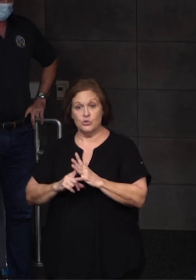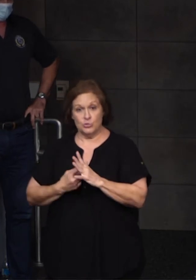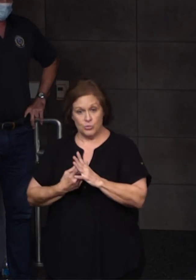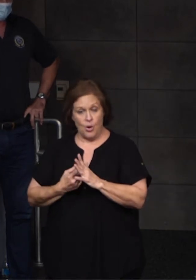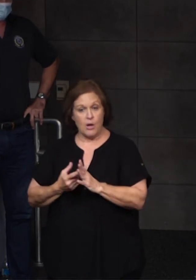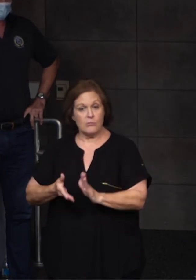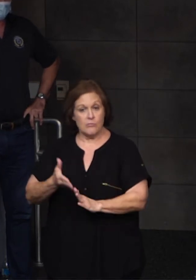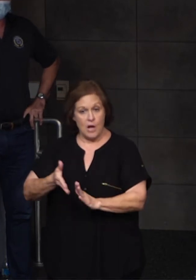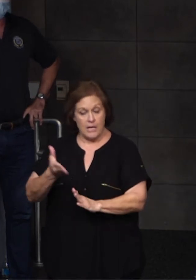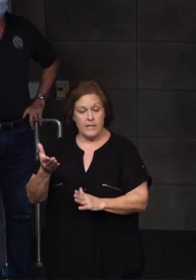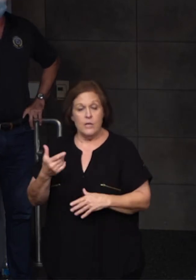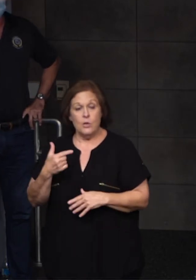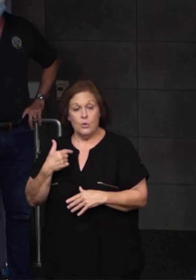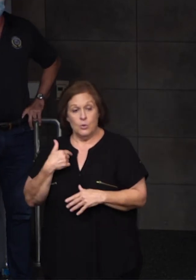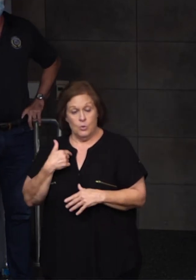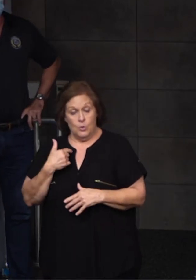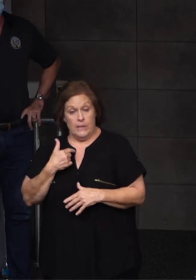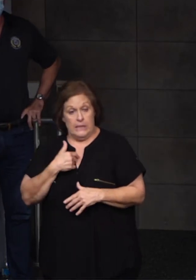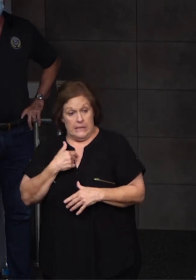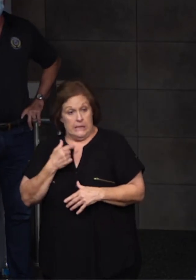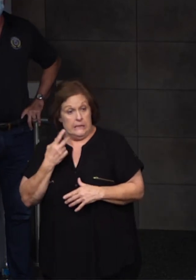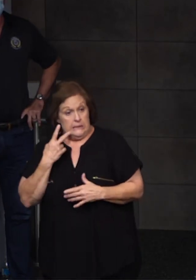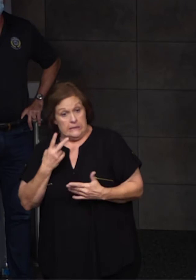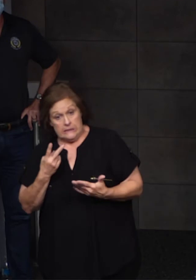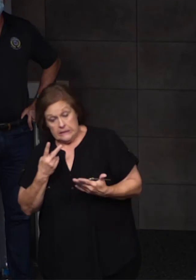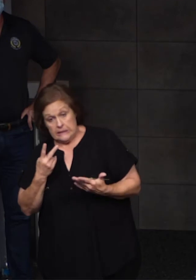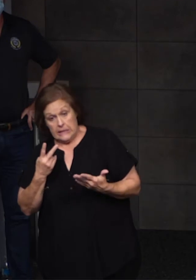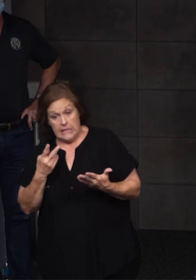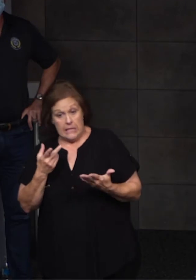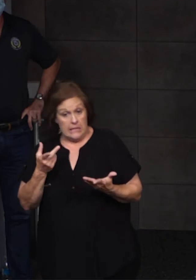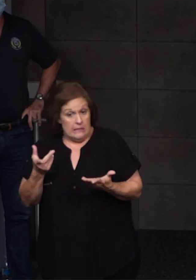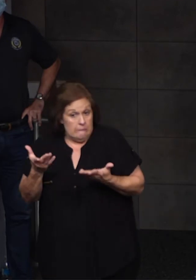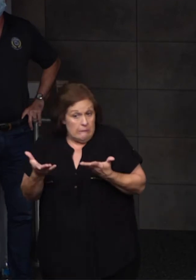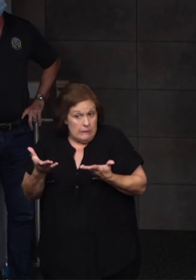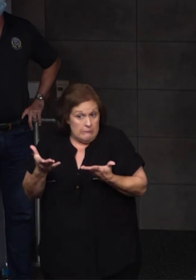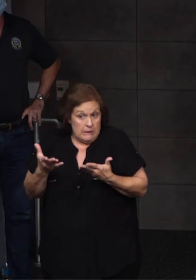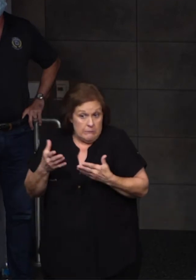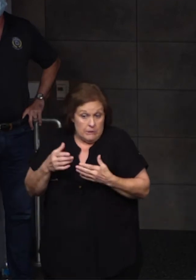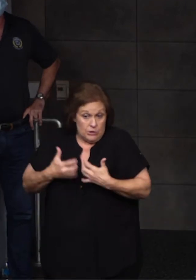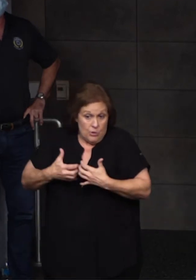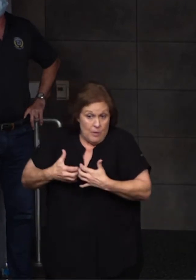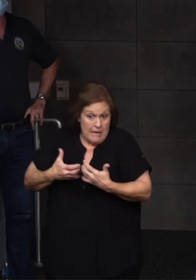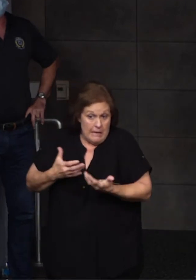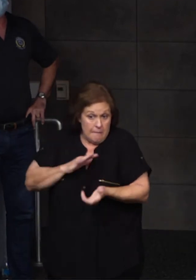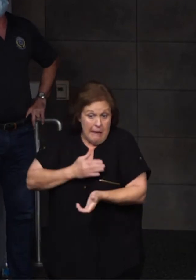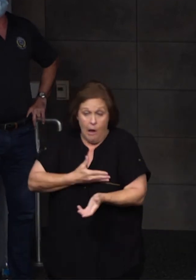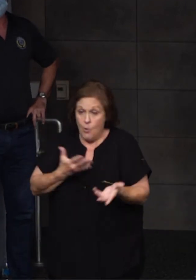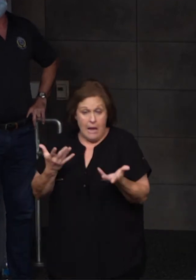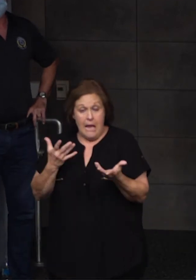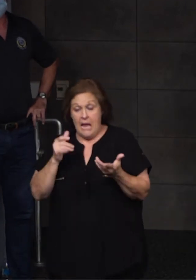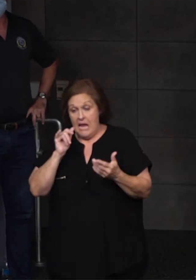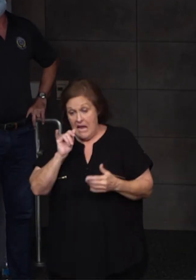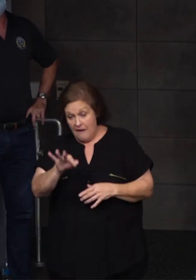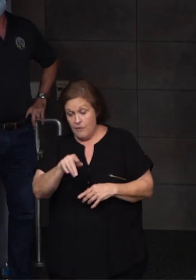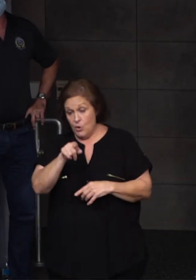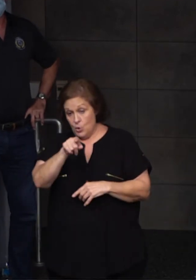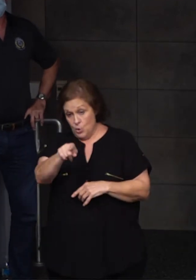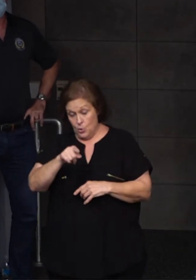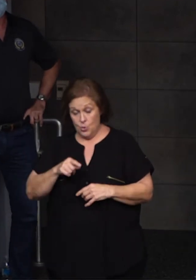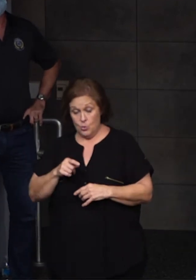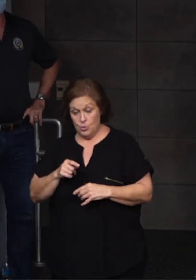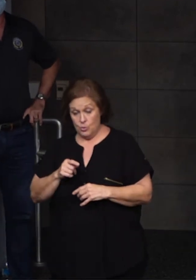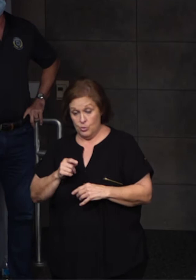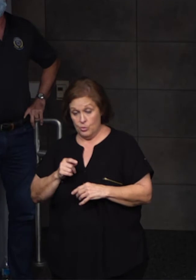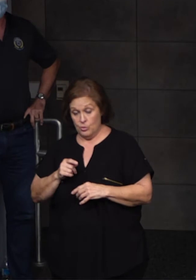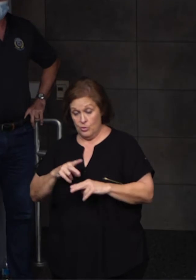And we are finding that the arms may or may not be on generator power. So, please, if you're crossing a railroad track,